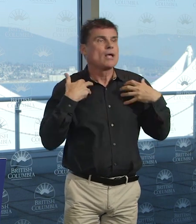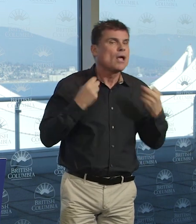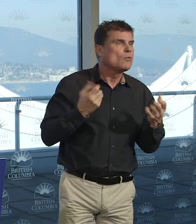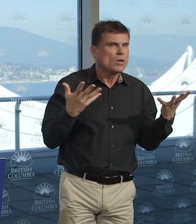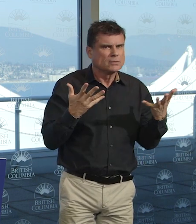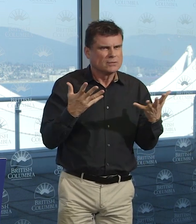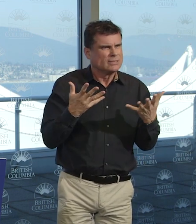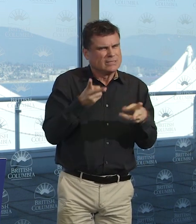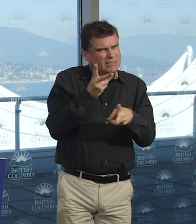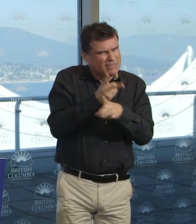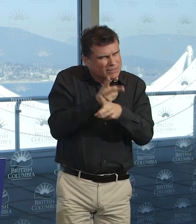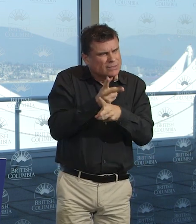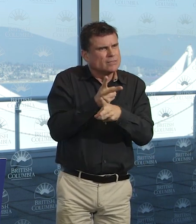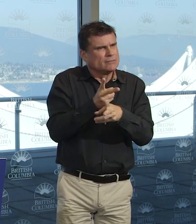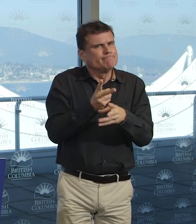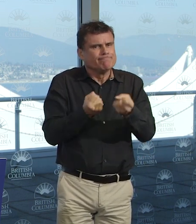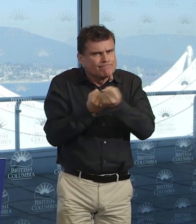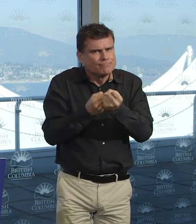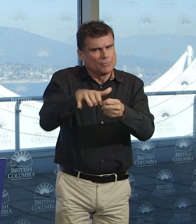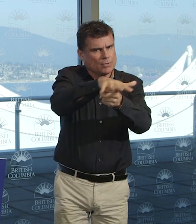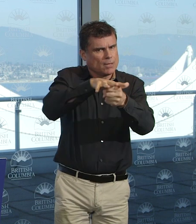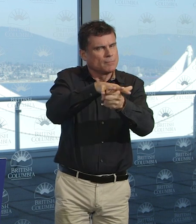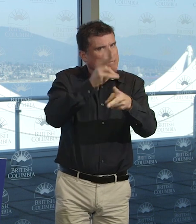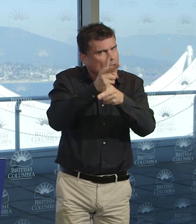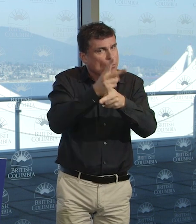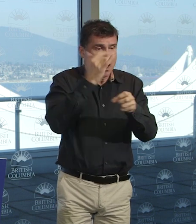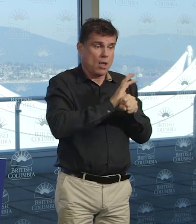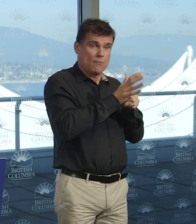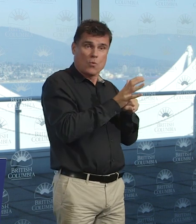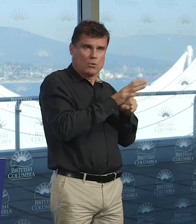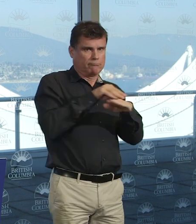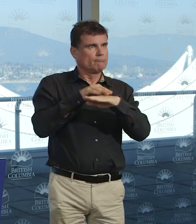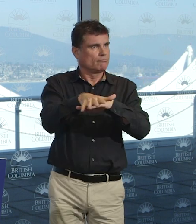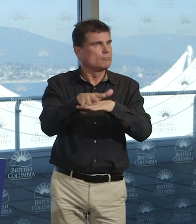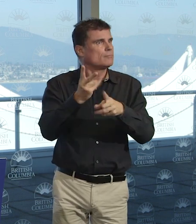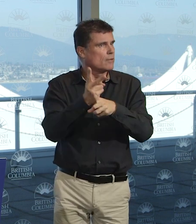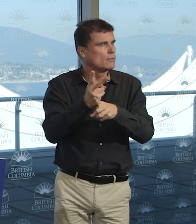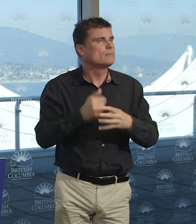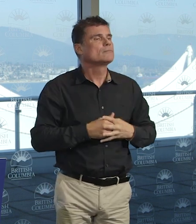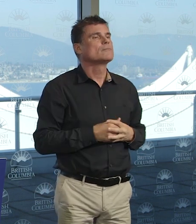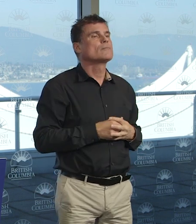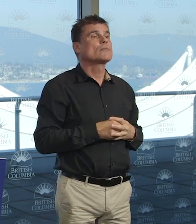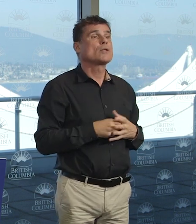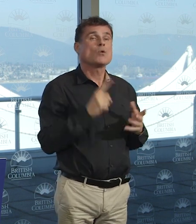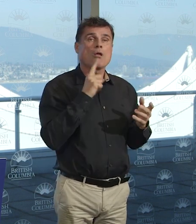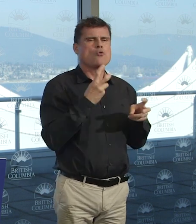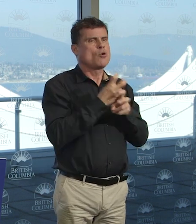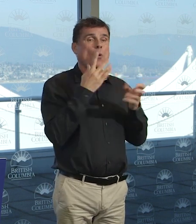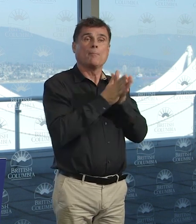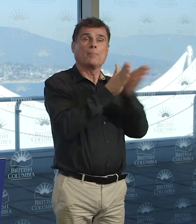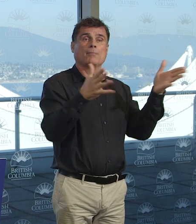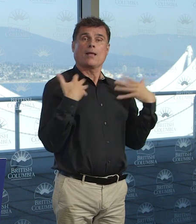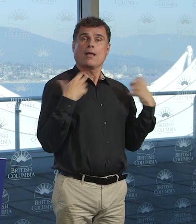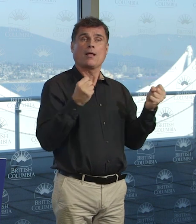for our healthcare sector to watch what has been happening over this last few weeks and months around the world and I have